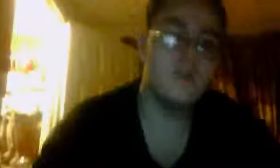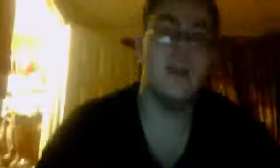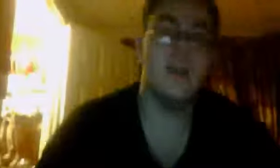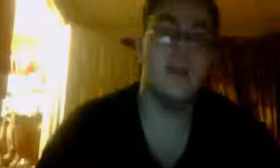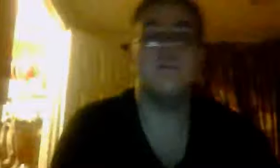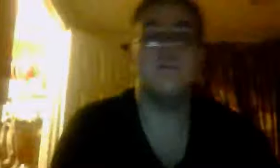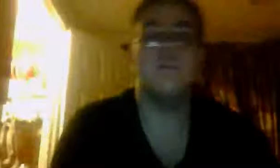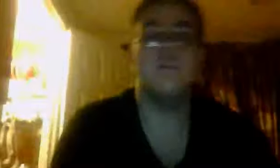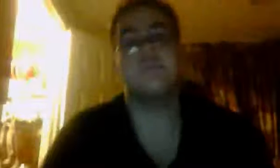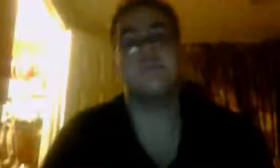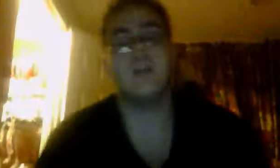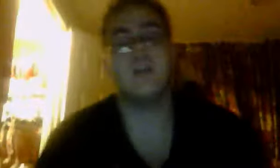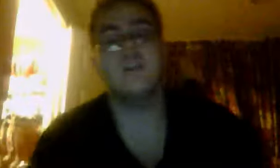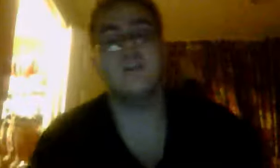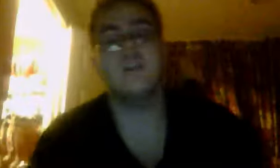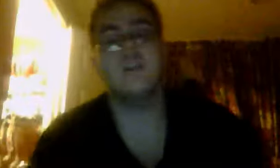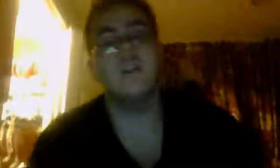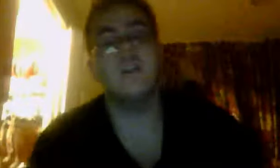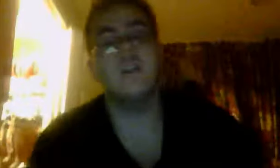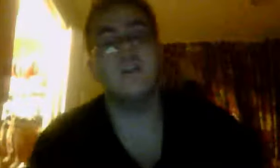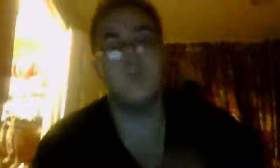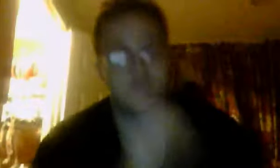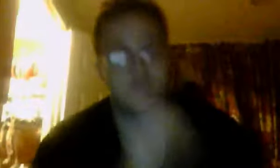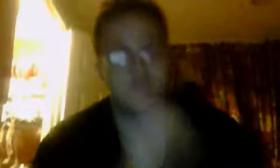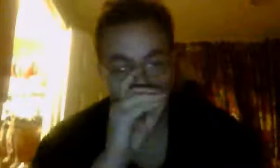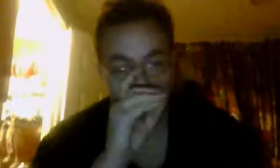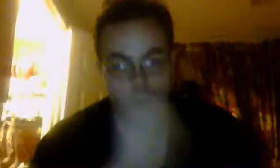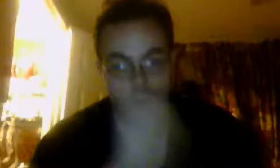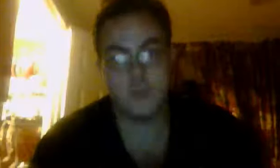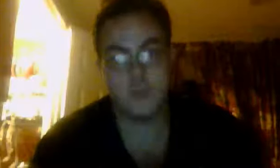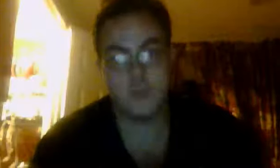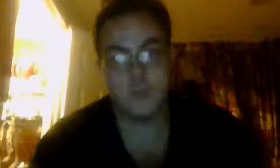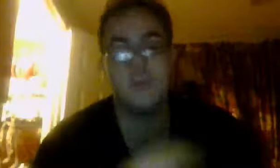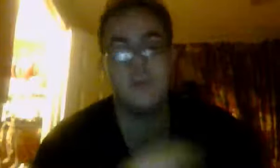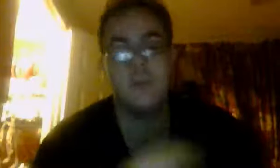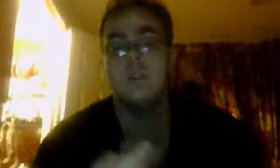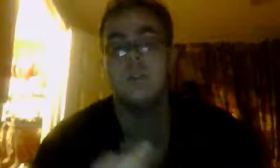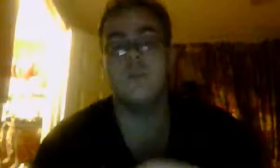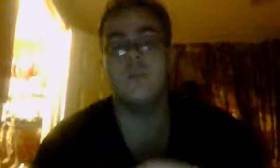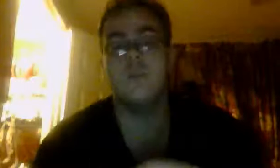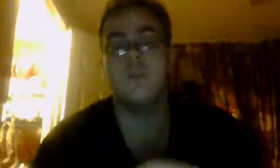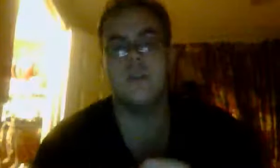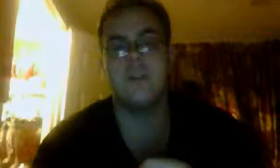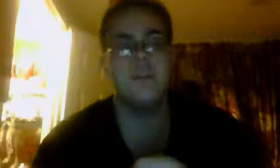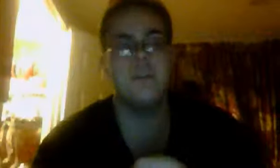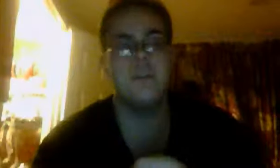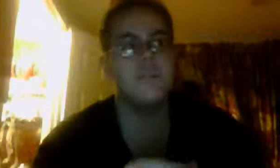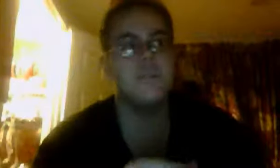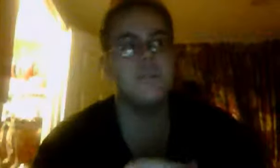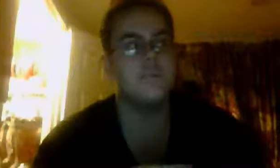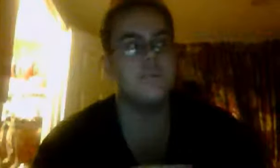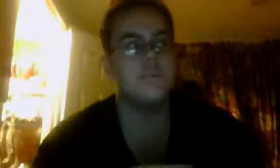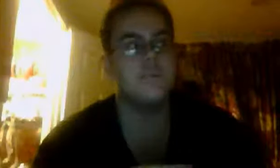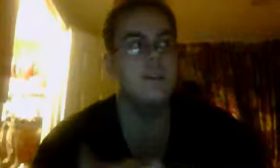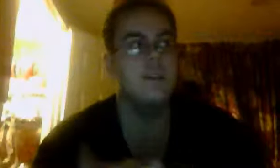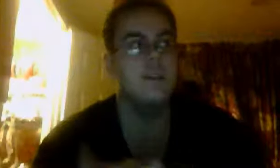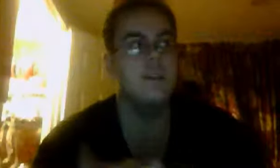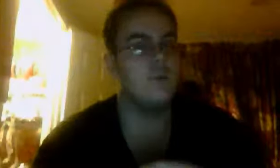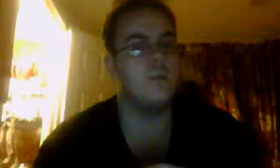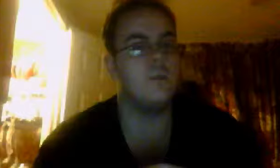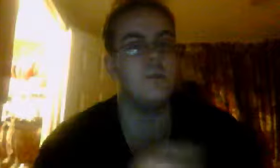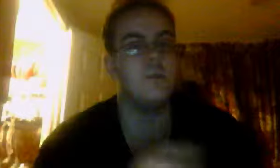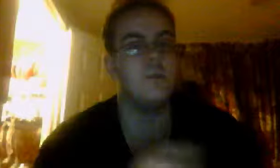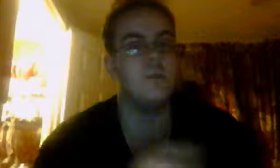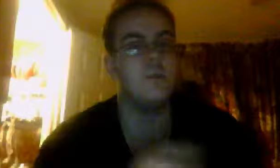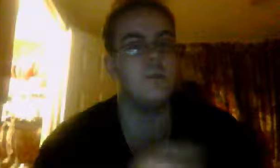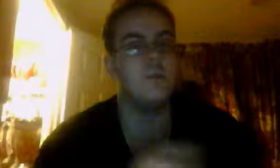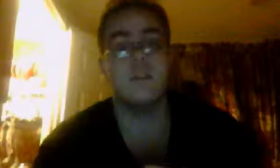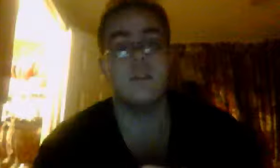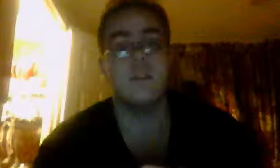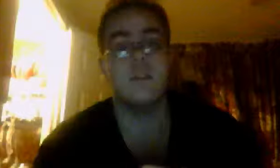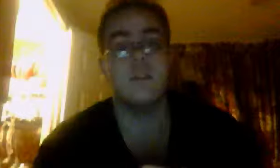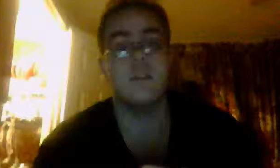Hey everybody, I'm going to do a quick little coin trick. I tried to do one earlier and then another one, but the second one sucked.